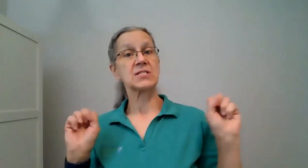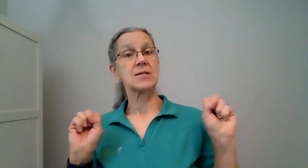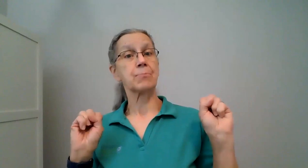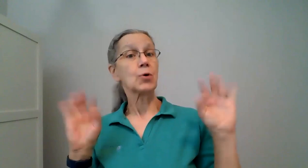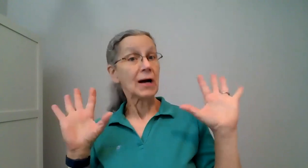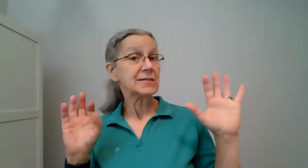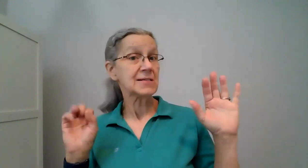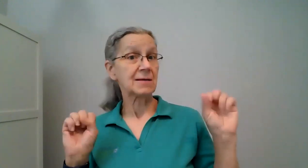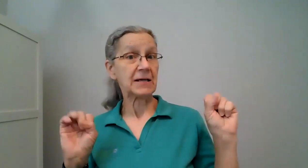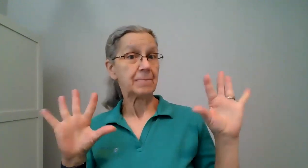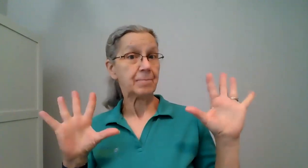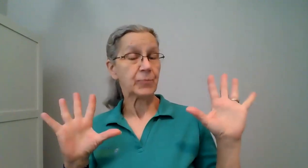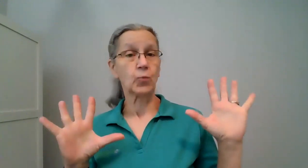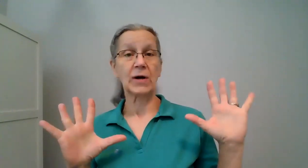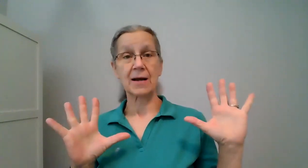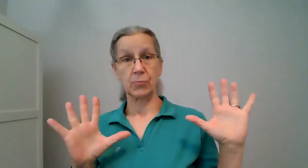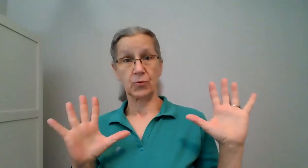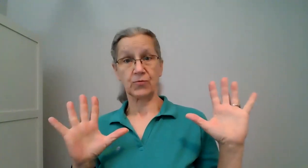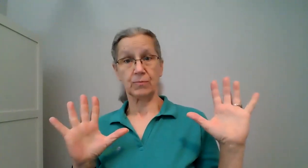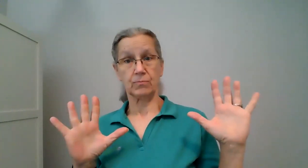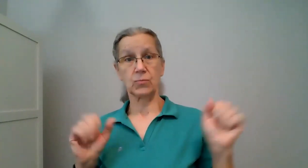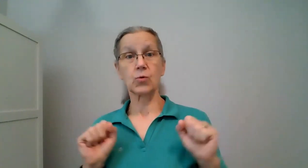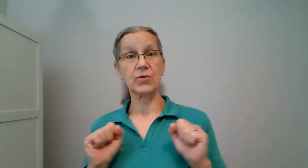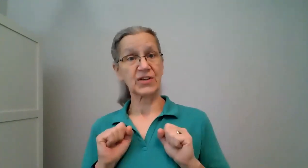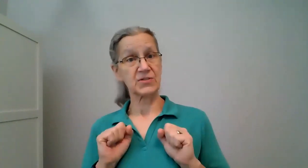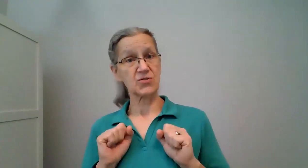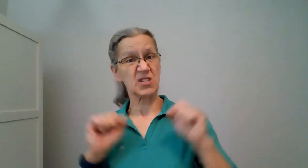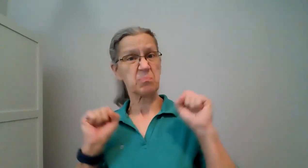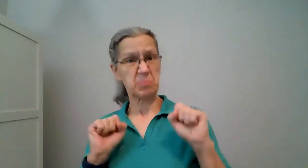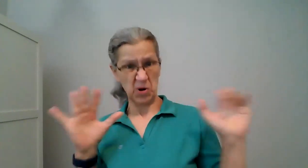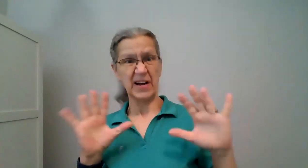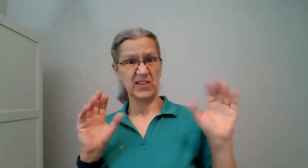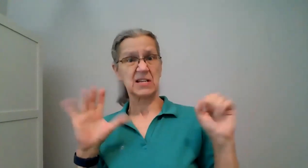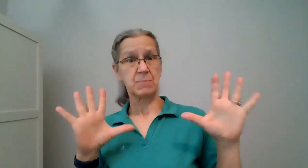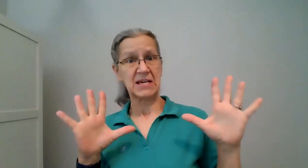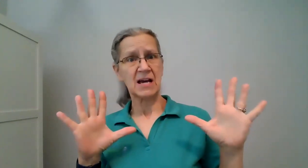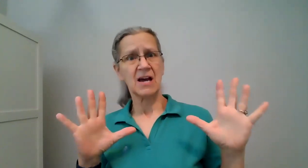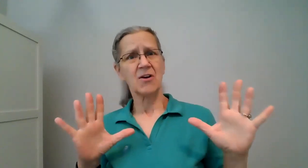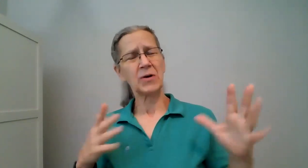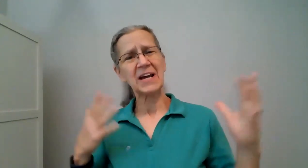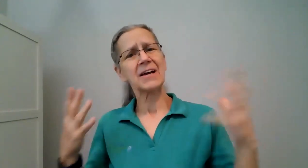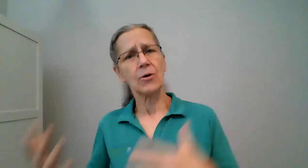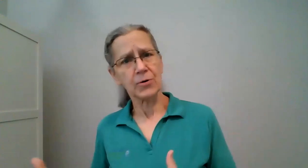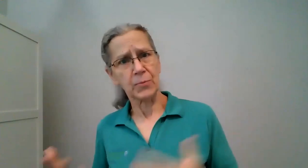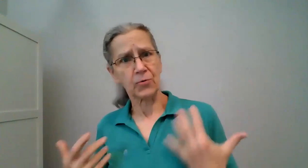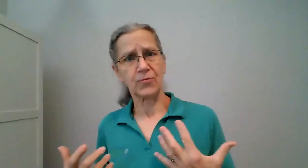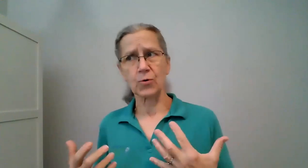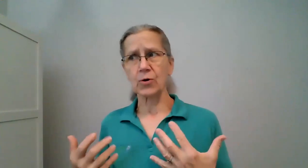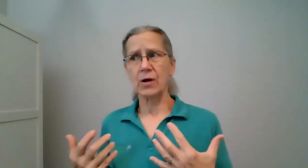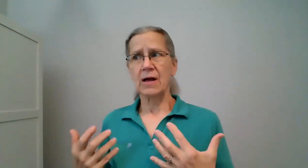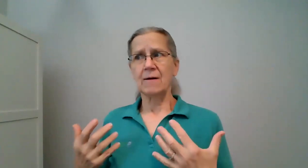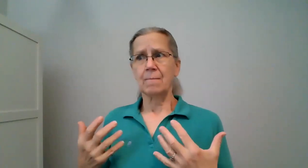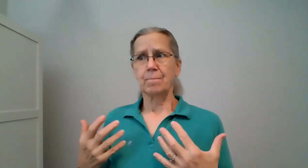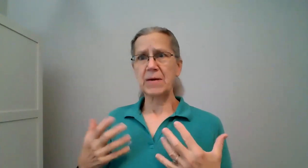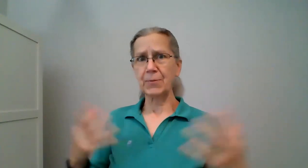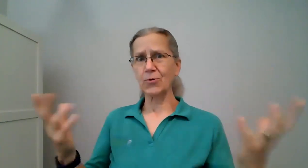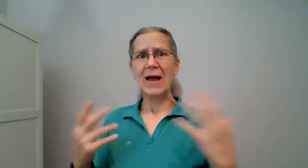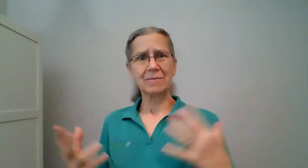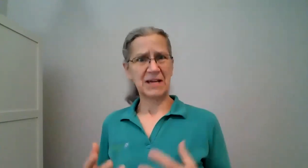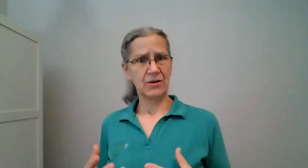surprising me when i move or things are surprising me when i go to move or people around me